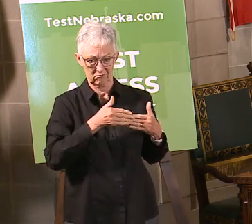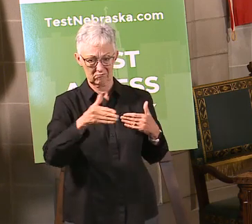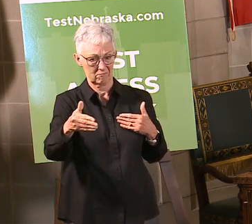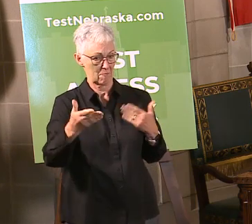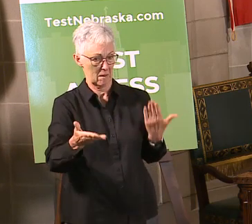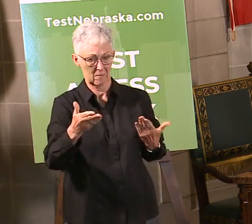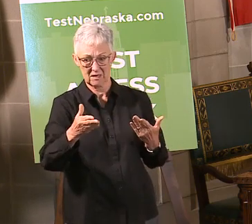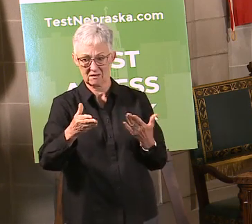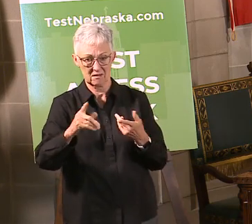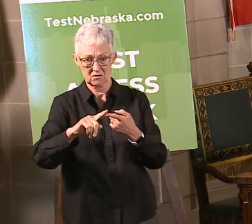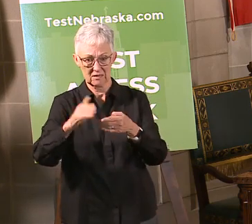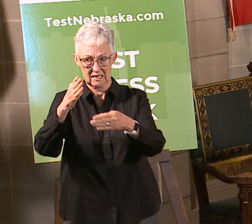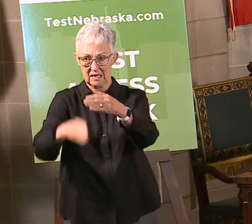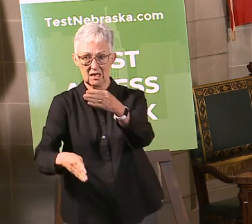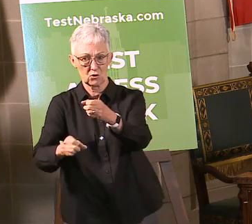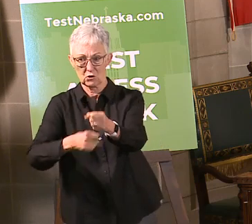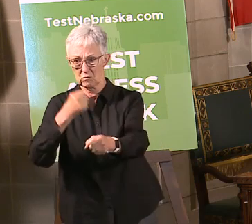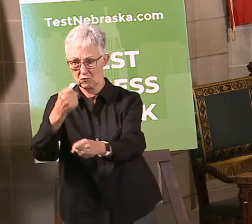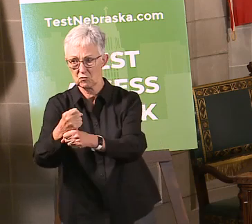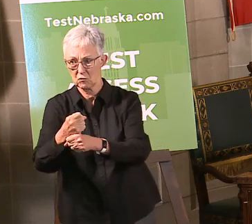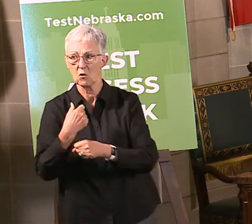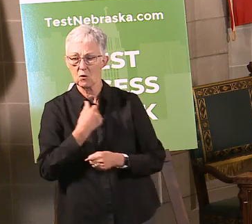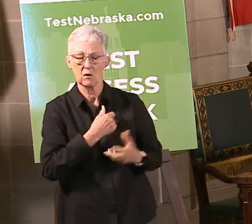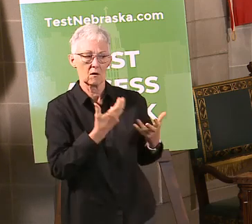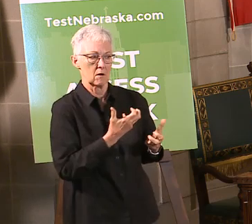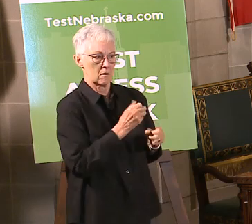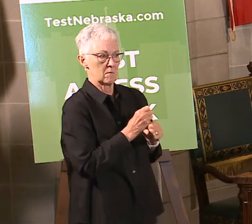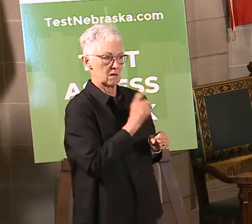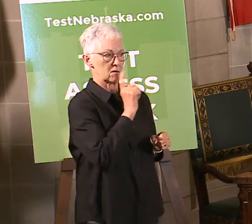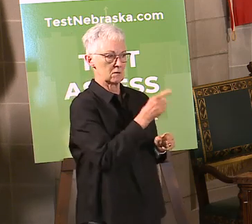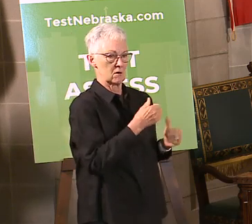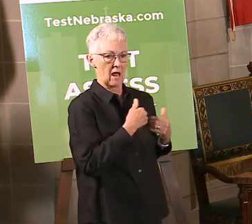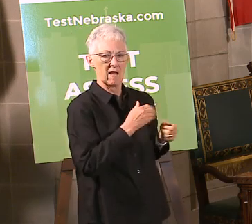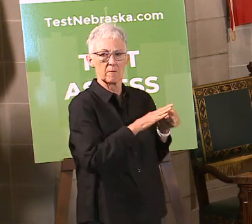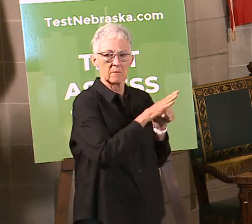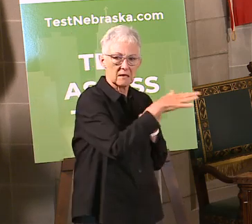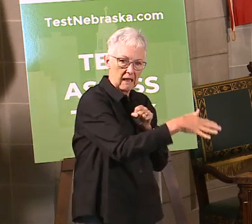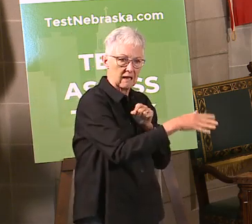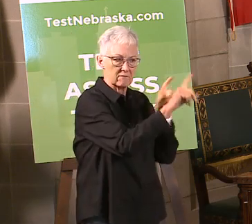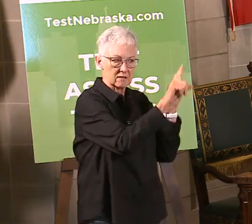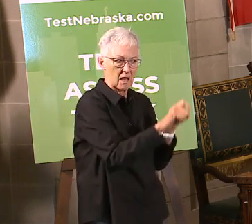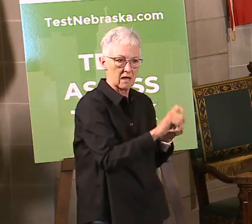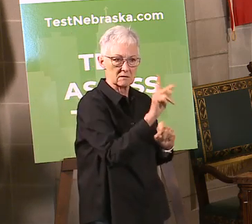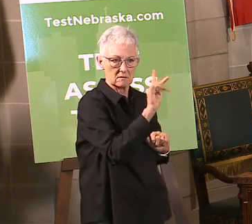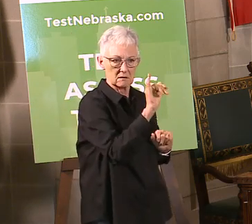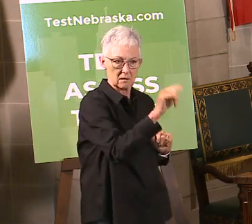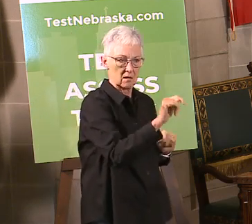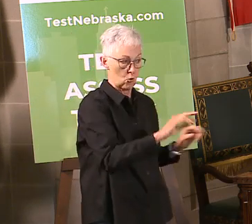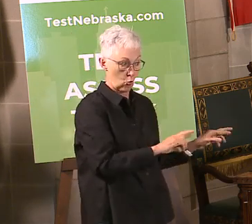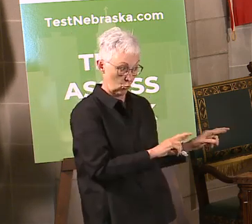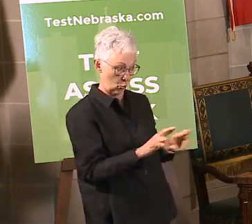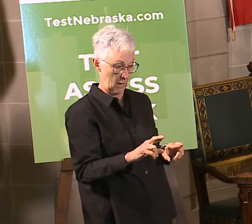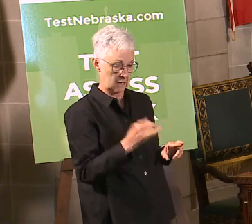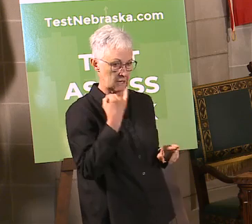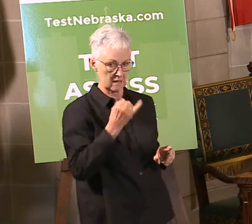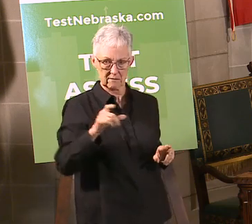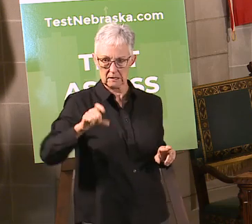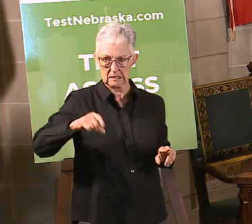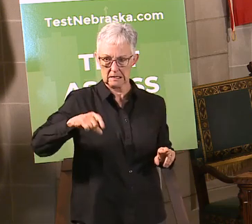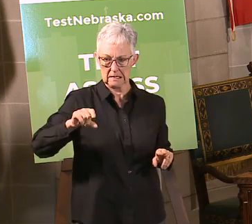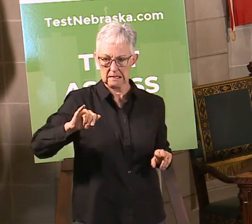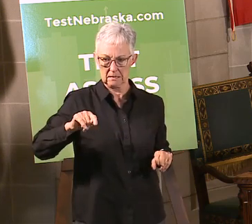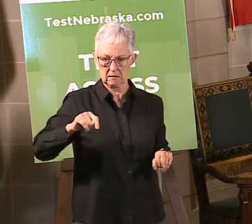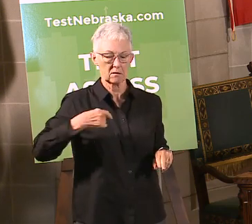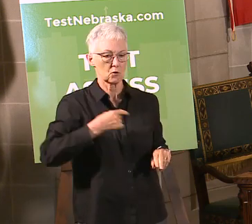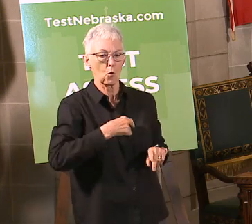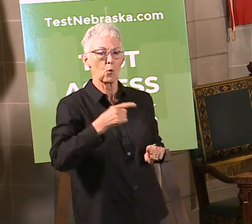made sure that we've got the supply of, you know, access to those testing kits and the materials and all that to be able to actually do that testing. So we're thinking